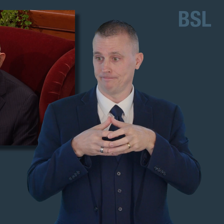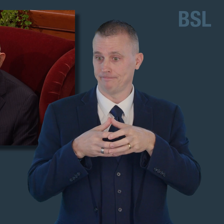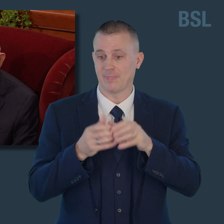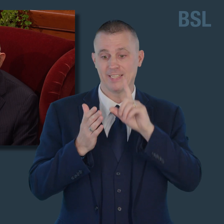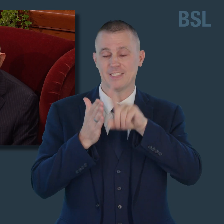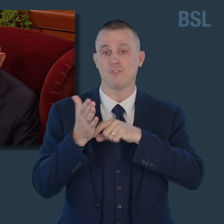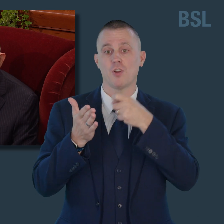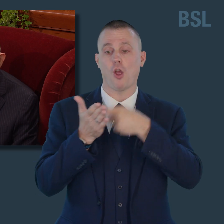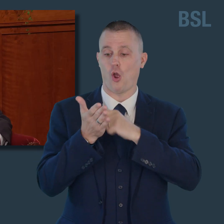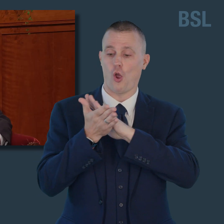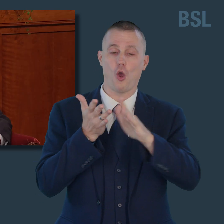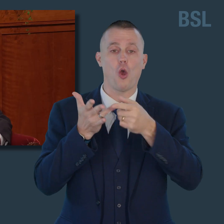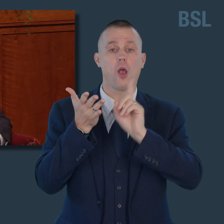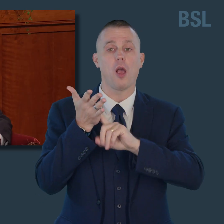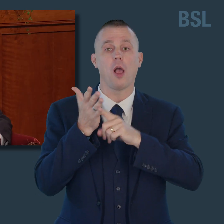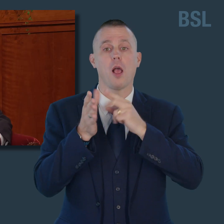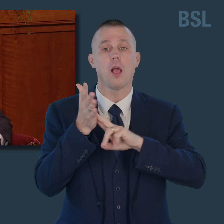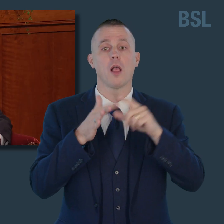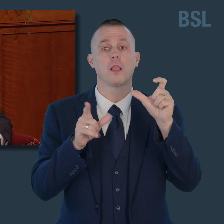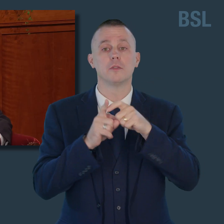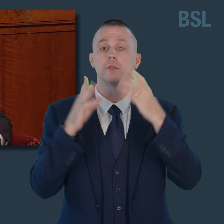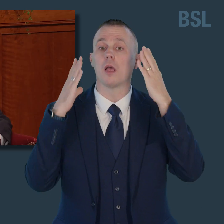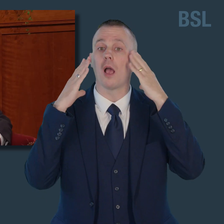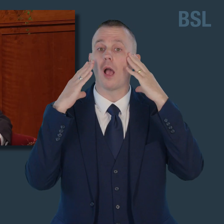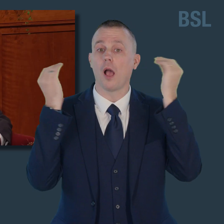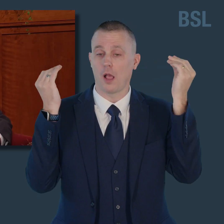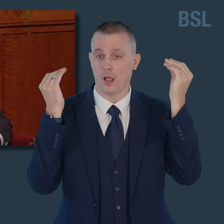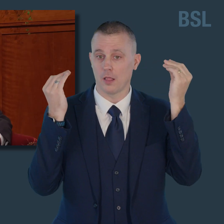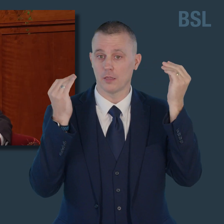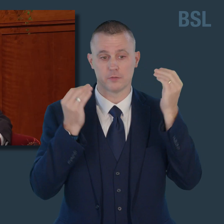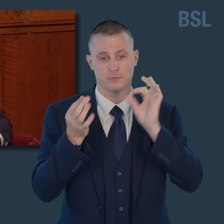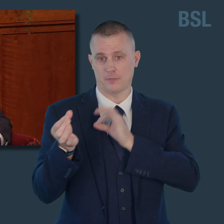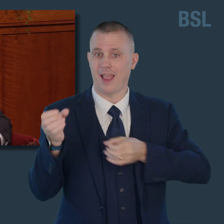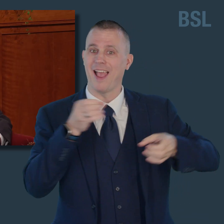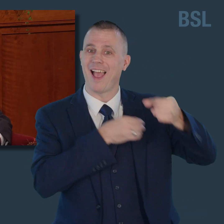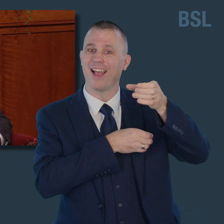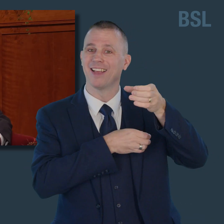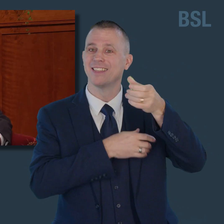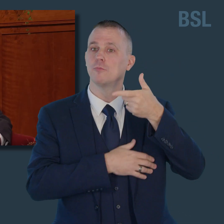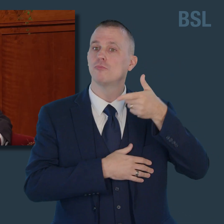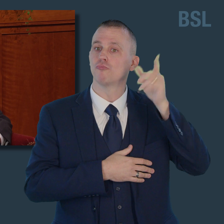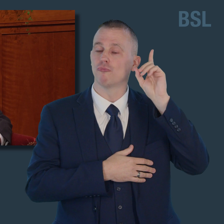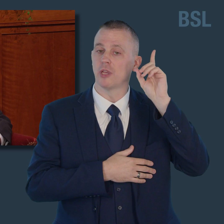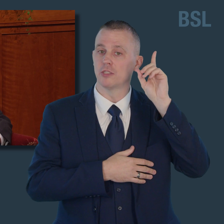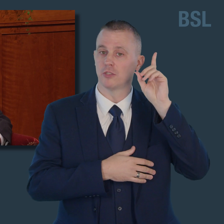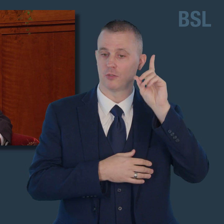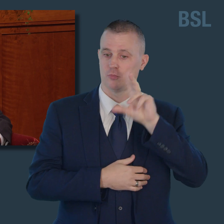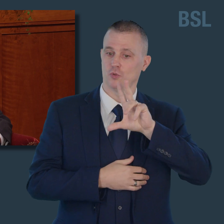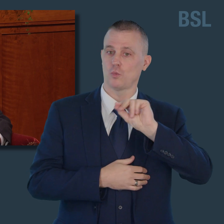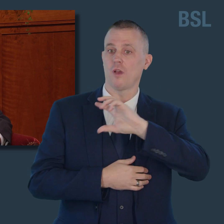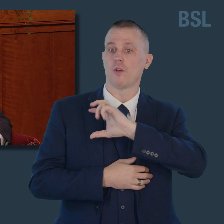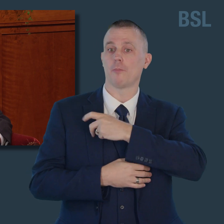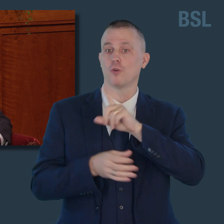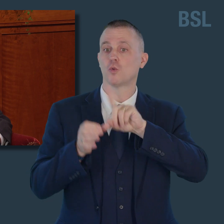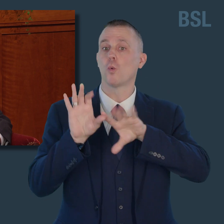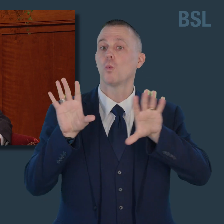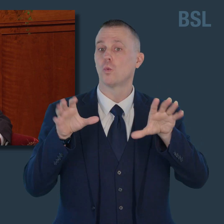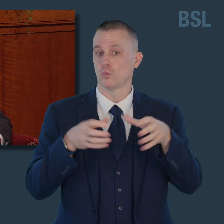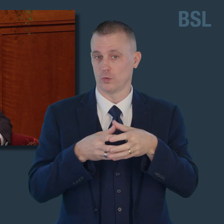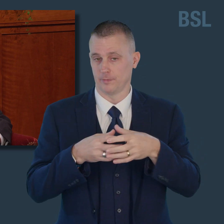and Jeffrey R. Holland as Acting President of the Quorum of the Twelve